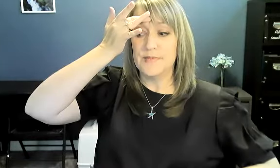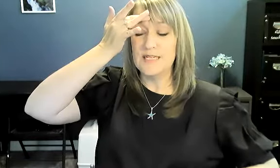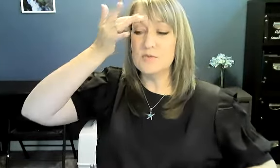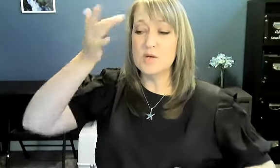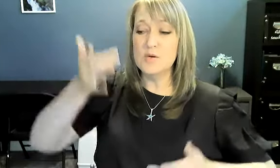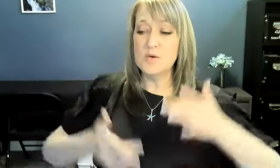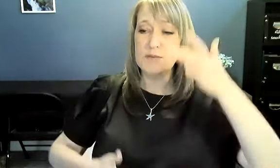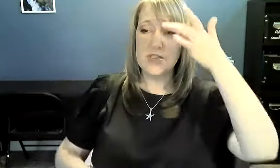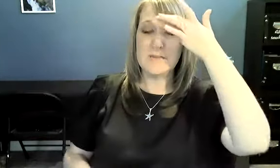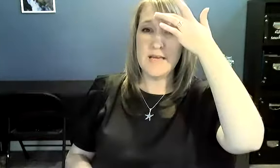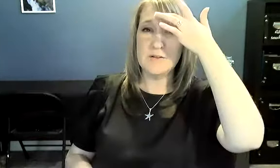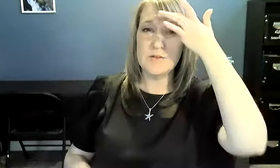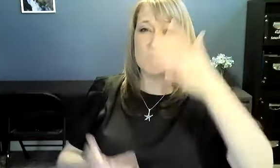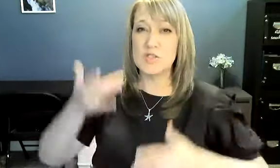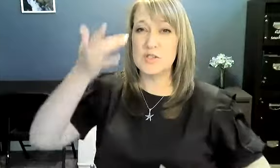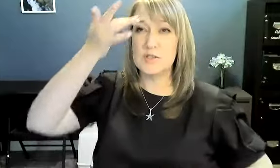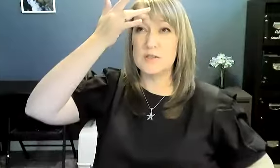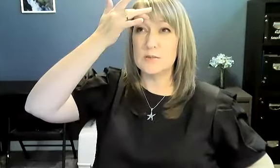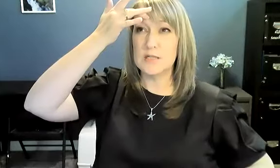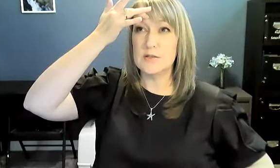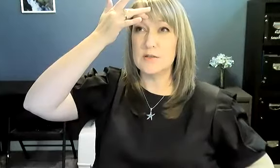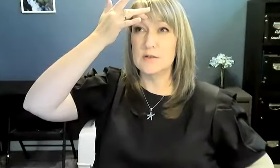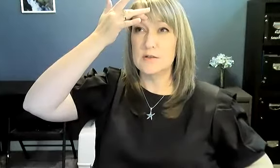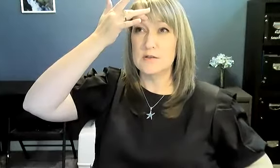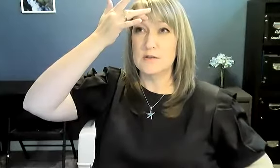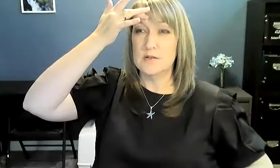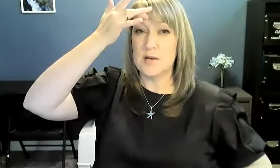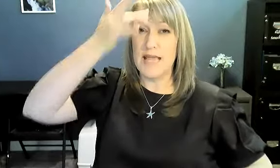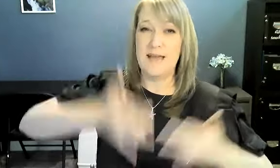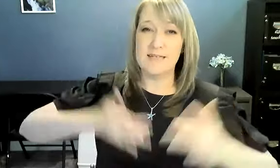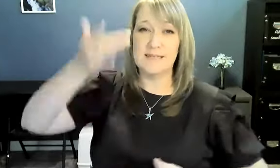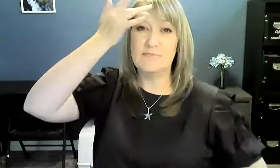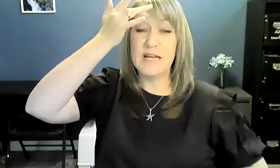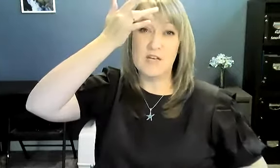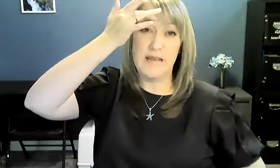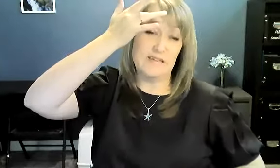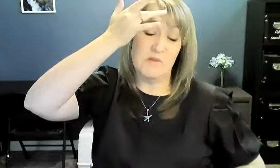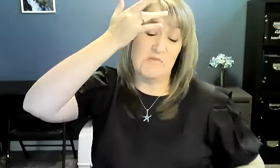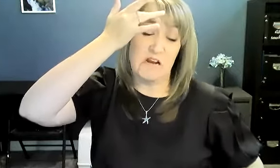I don't know how much it matters which your, where your dominant hand is. My dominant hand's on my forehead.